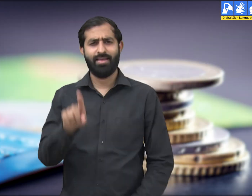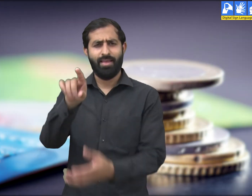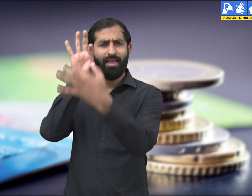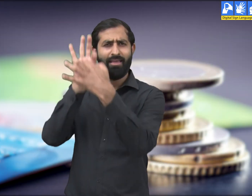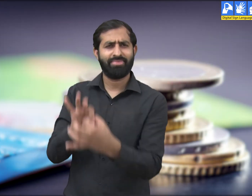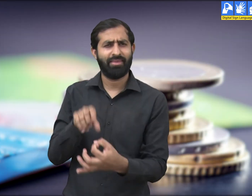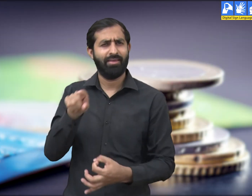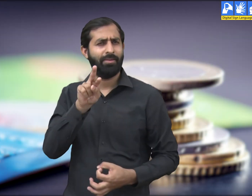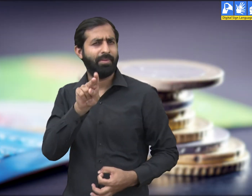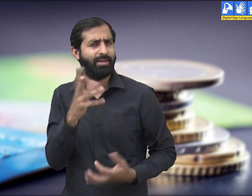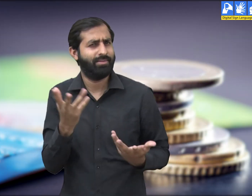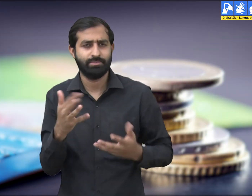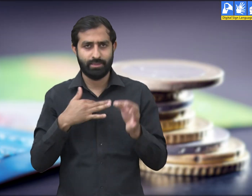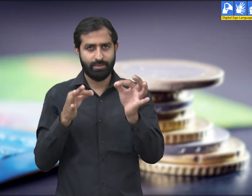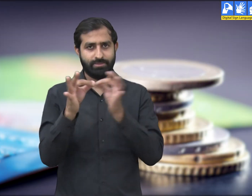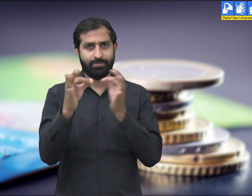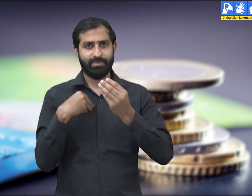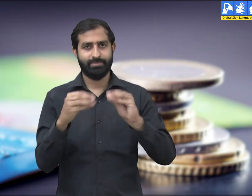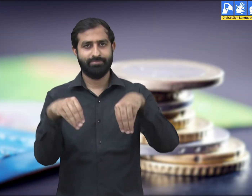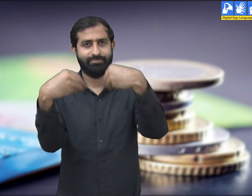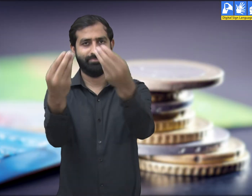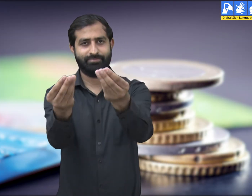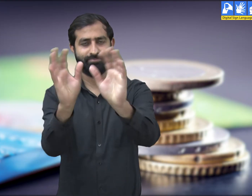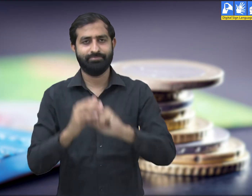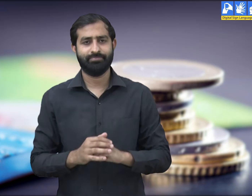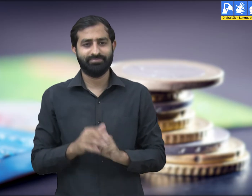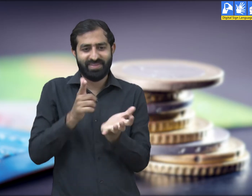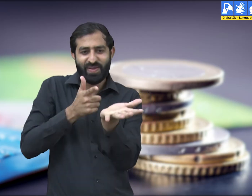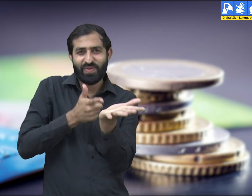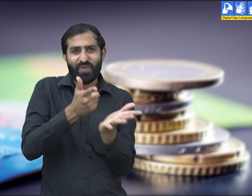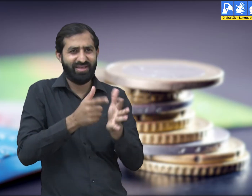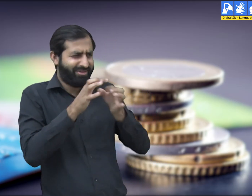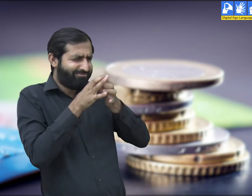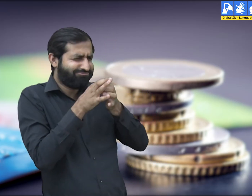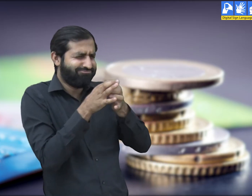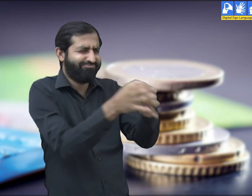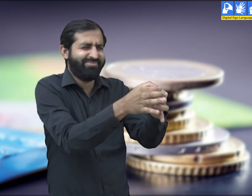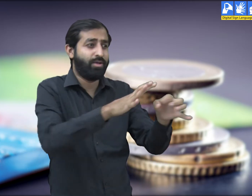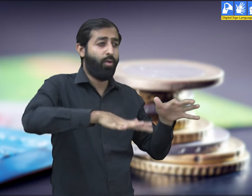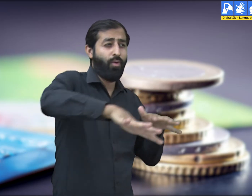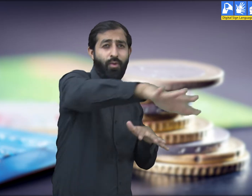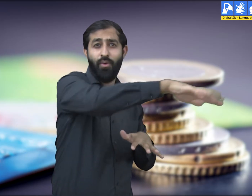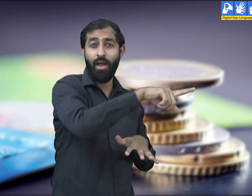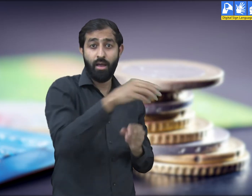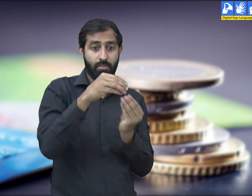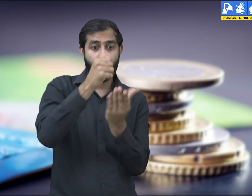What does that mean? Let me tell you. Do you think we have banks in the remote